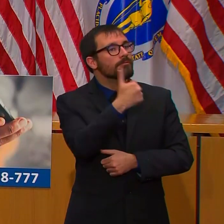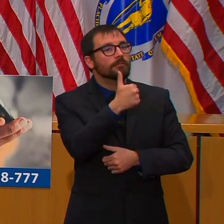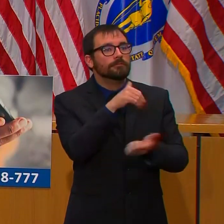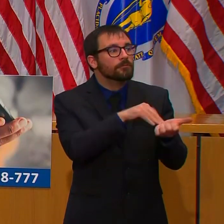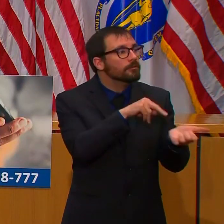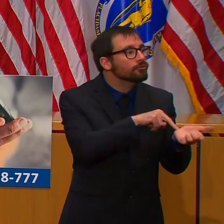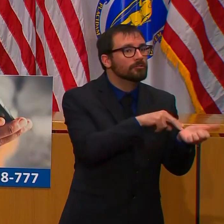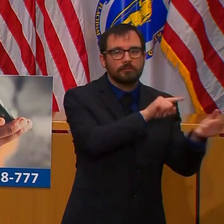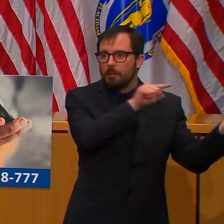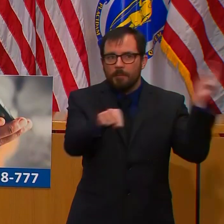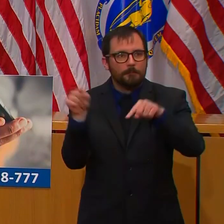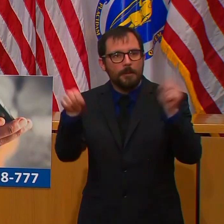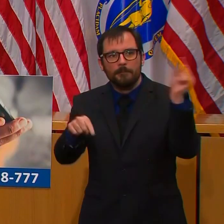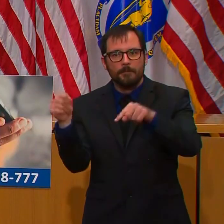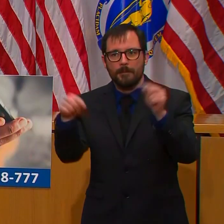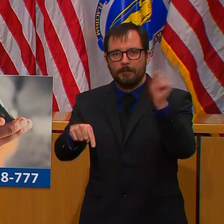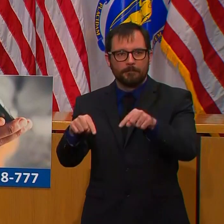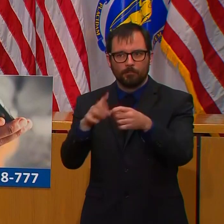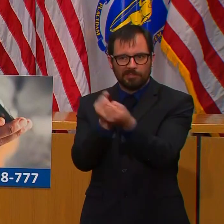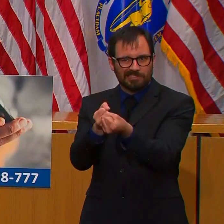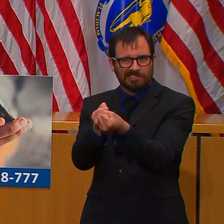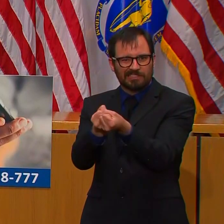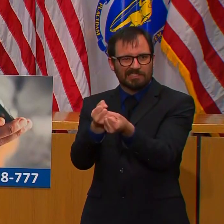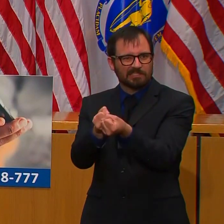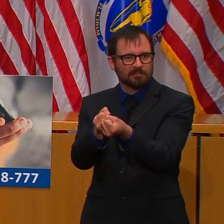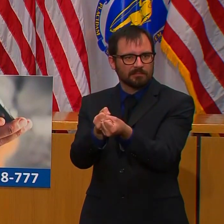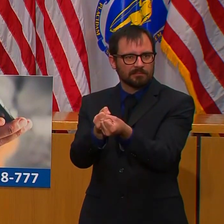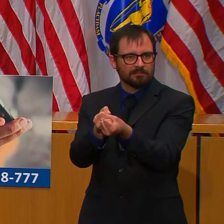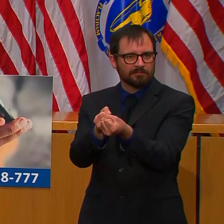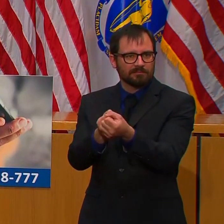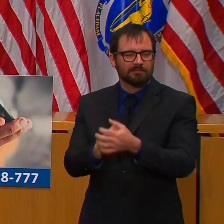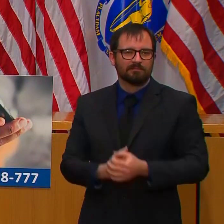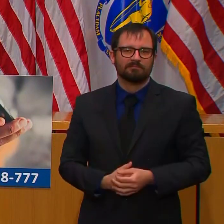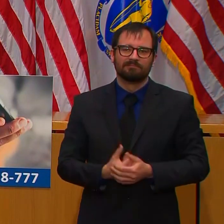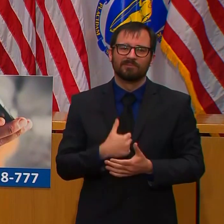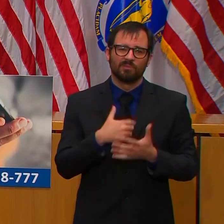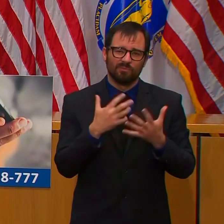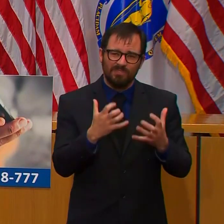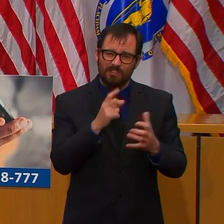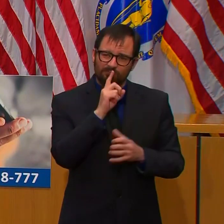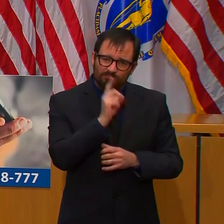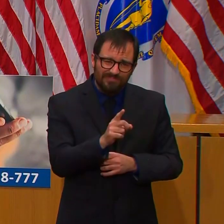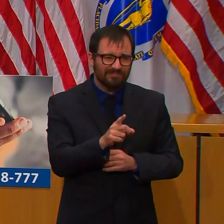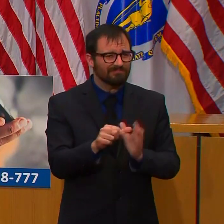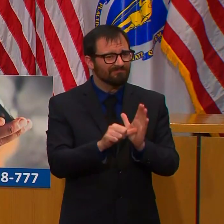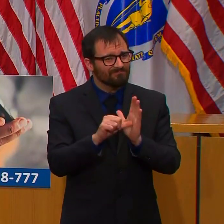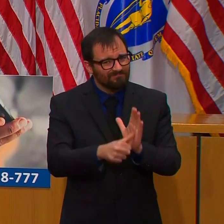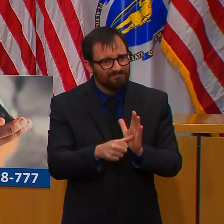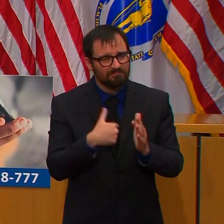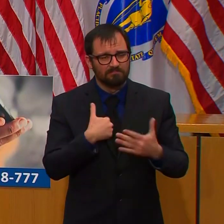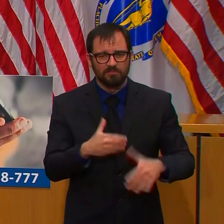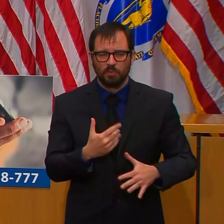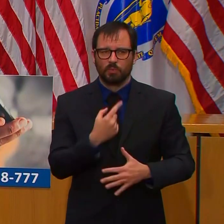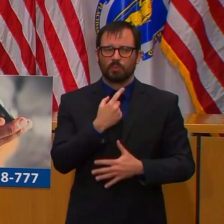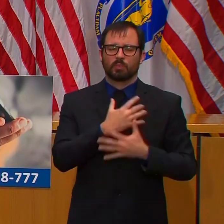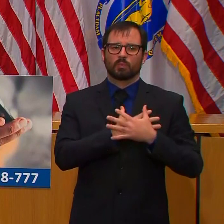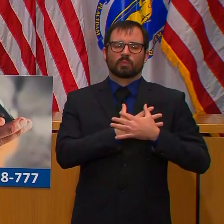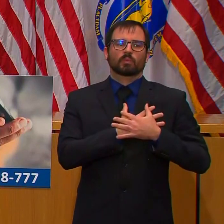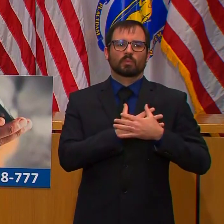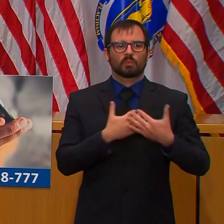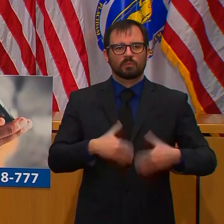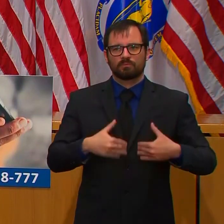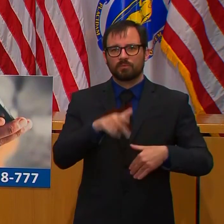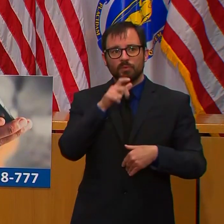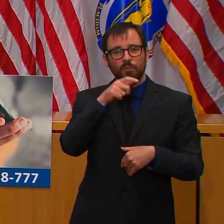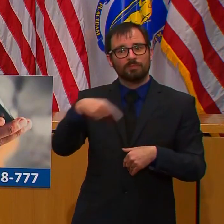of all of us, our deepest sympathies to the members of the Holyoke Soldiers' Home community, there are